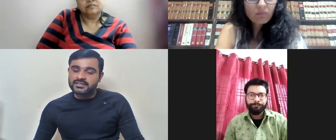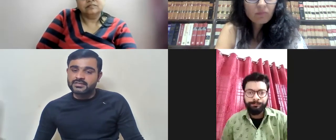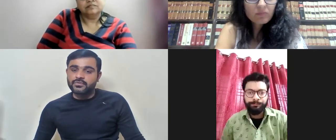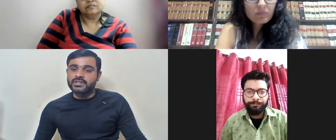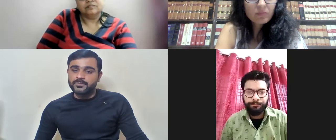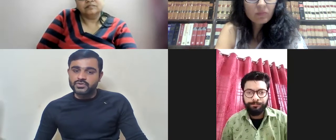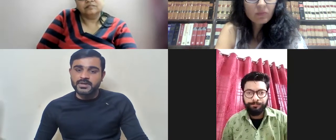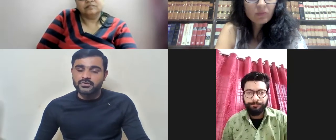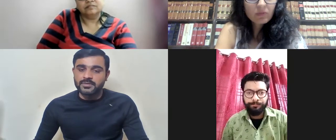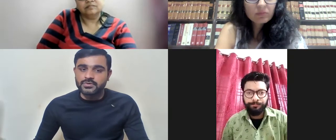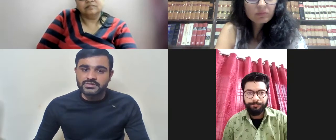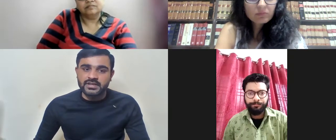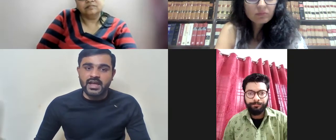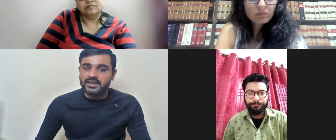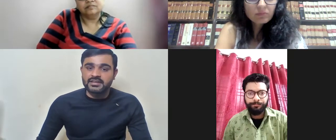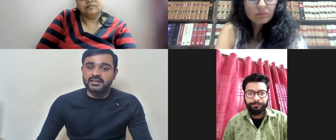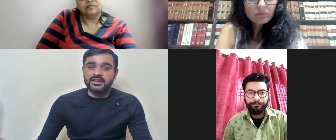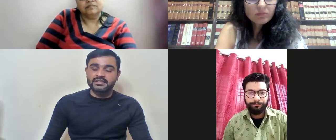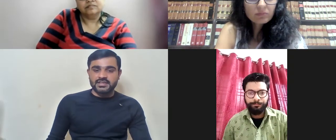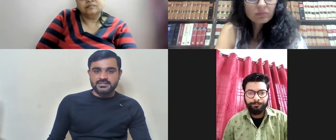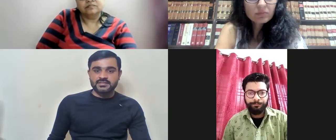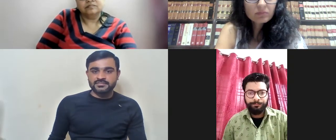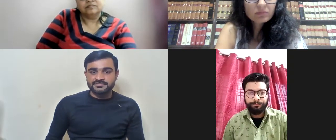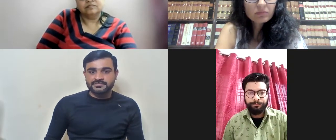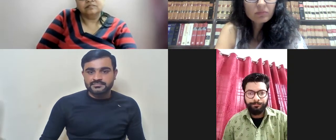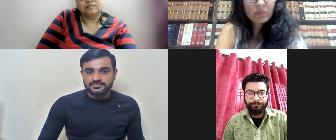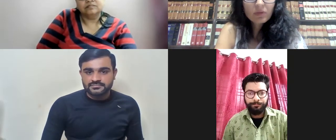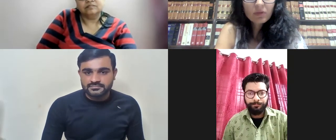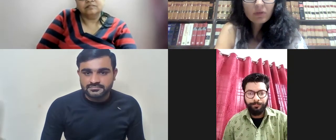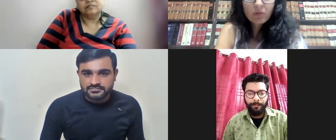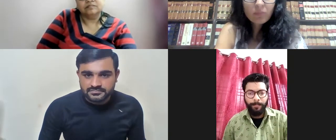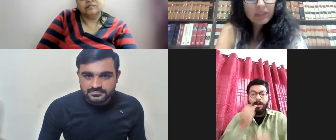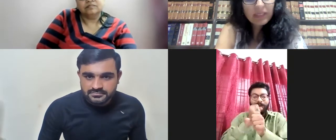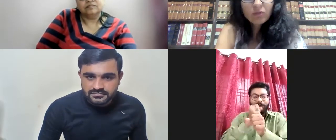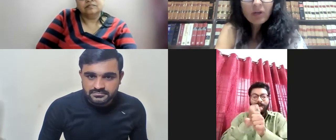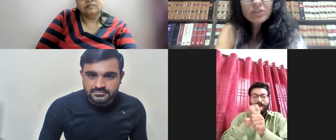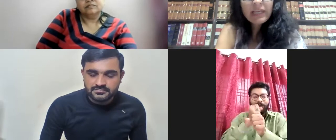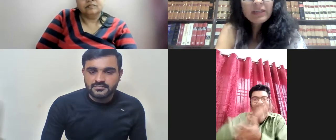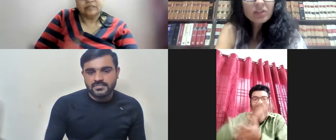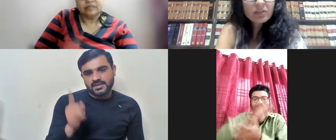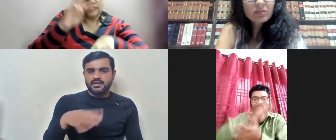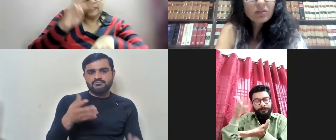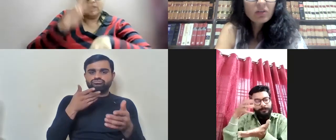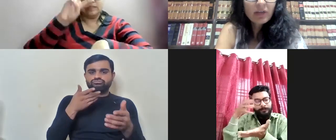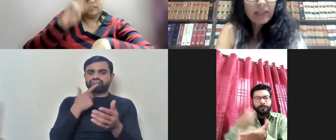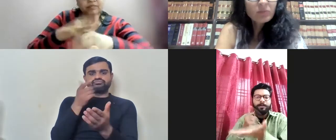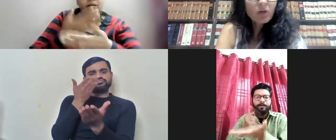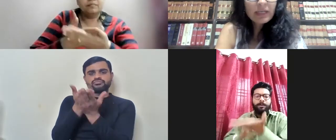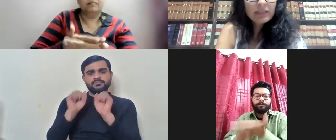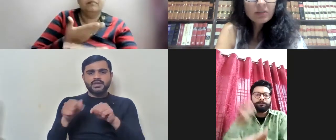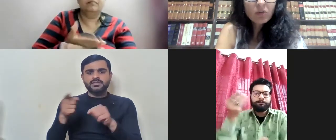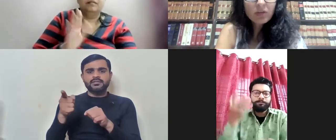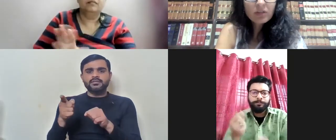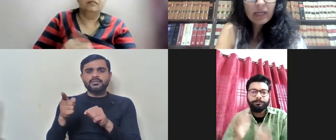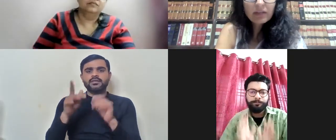selected for that post, particular post and I didn't get the chance. Oh, but then you have to challenge it. Let him